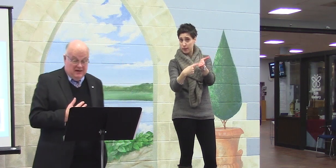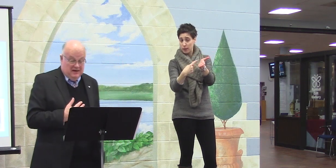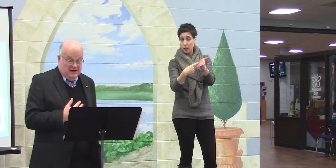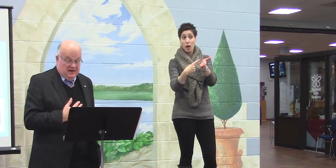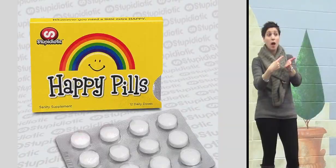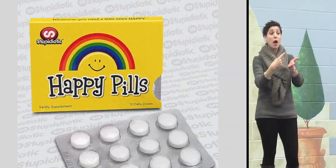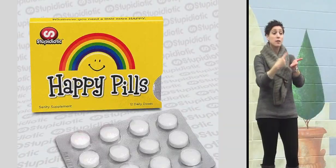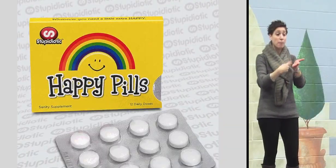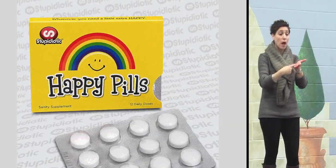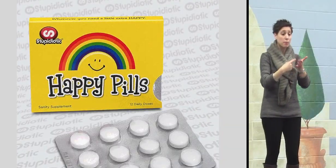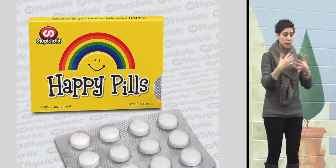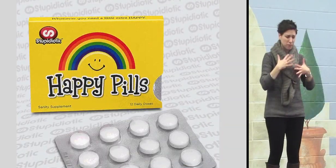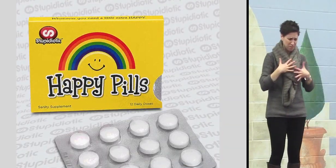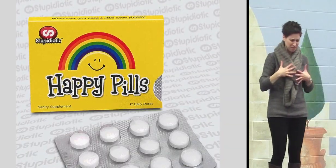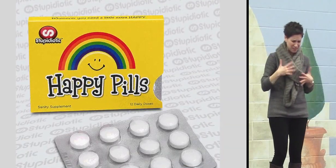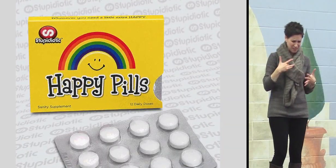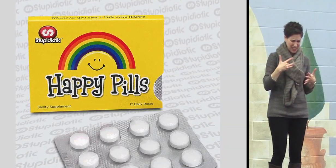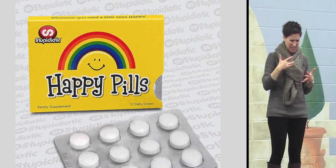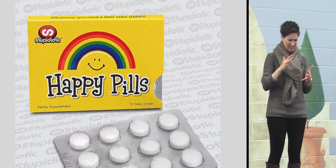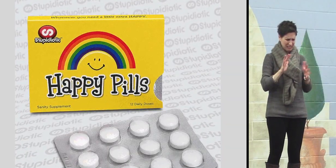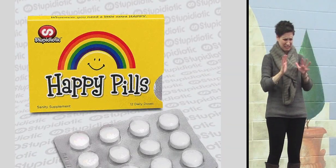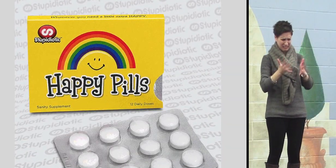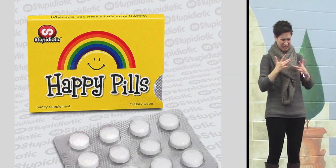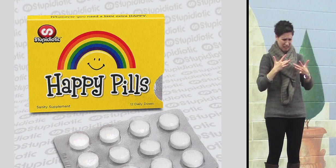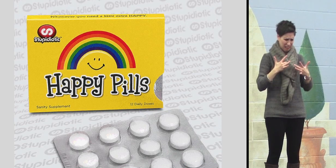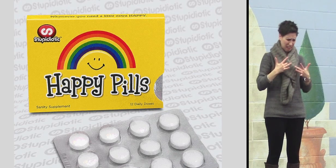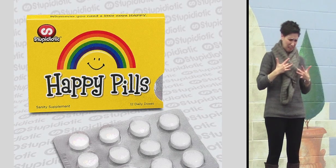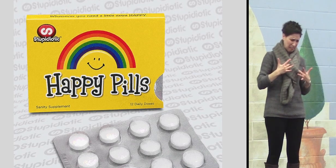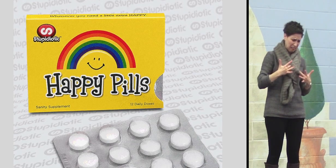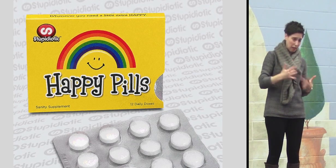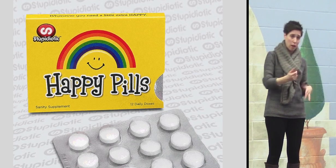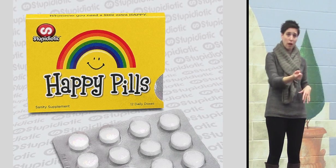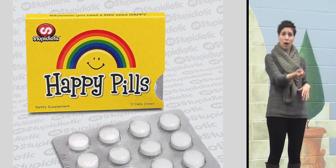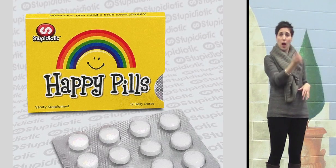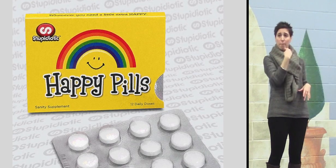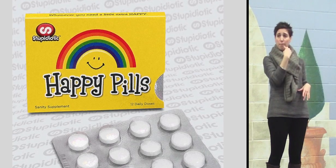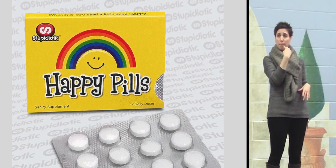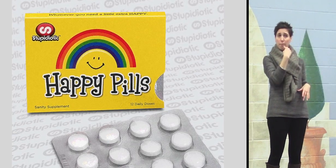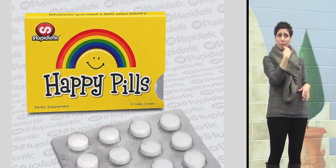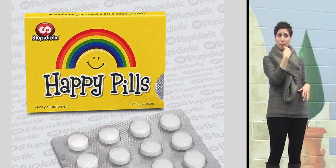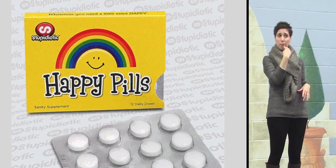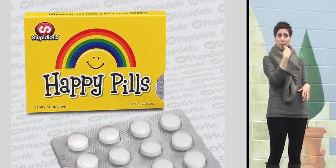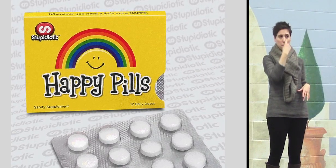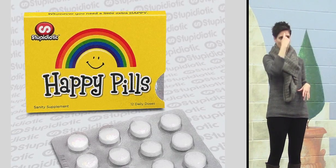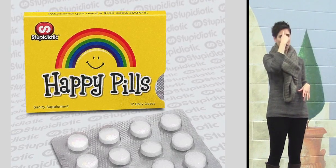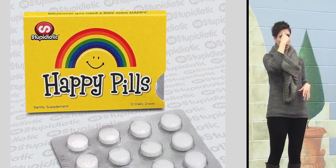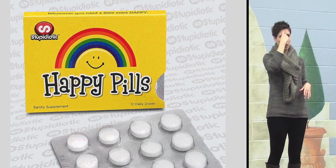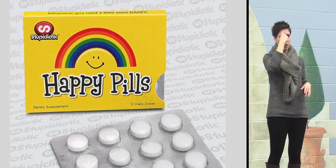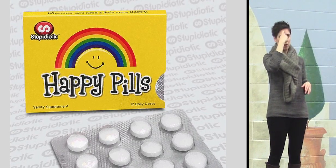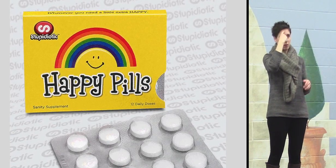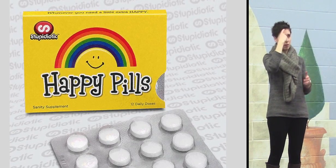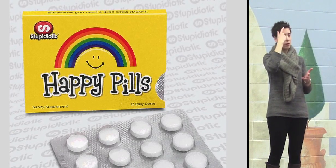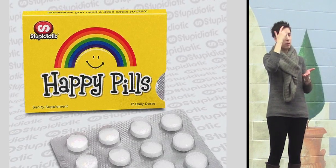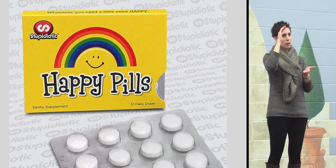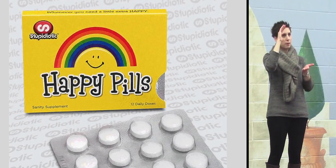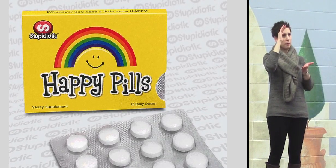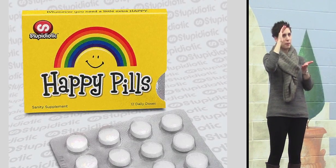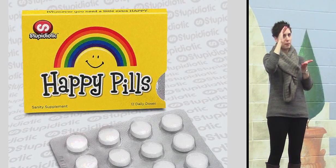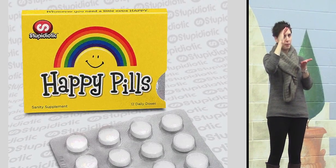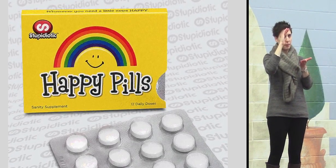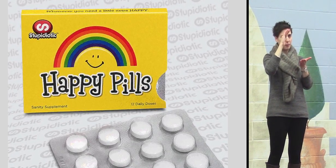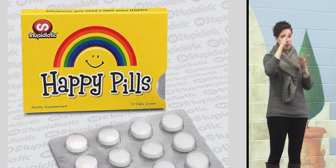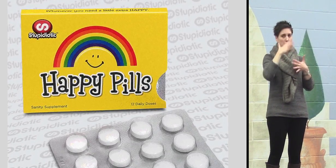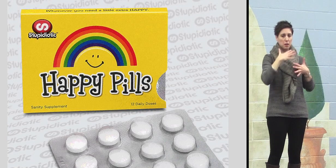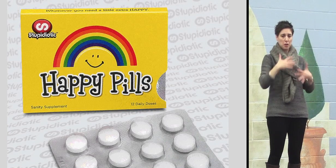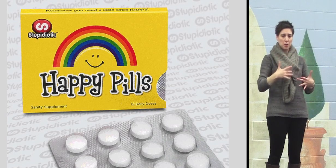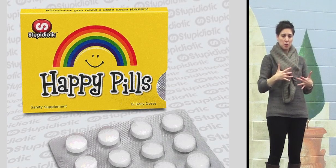there's a special pill you can take. It affects your brain and it makes you feel better